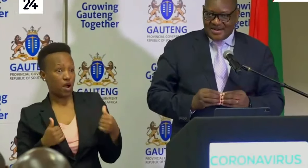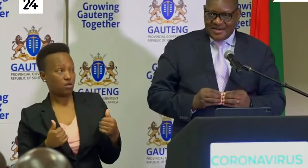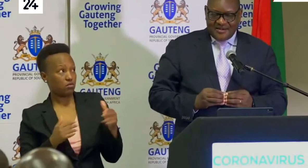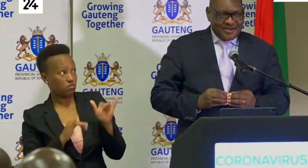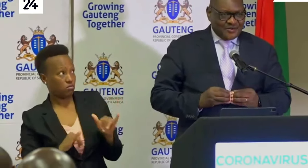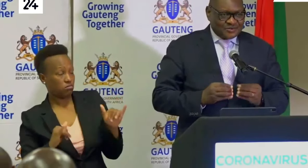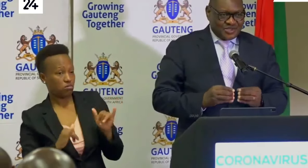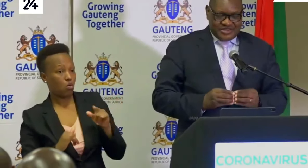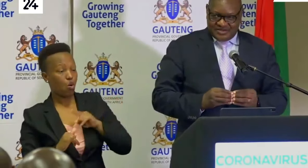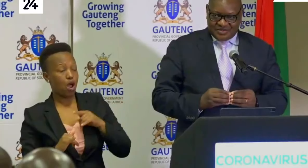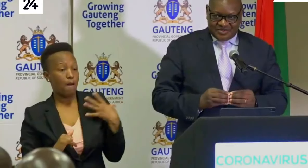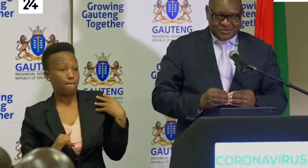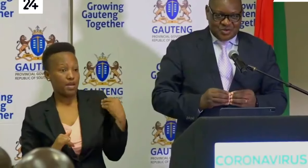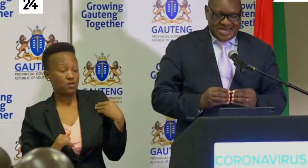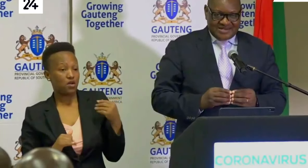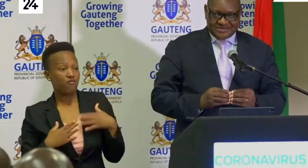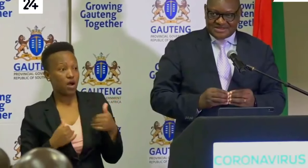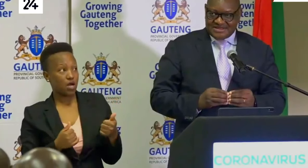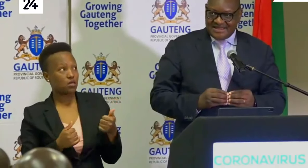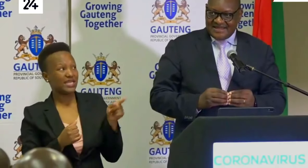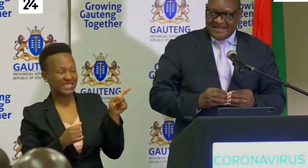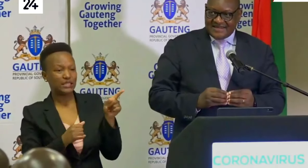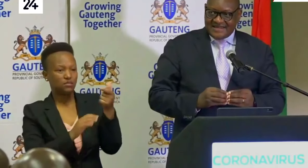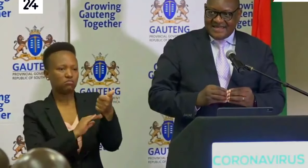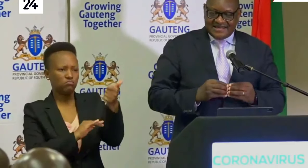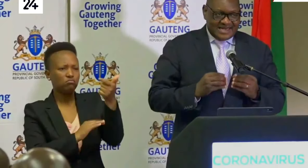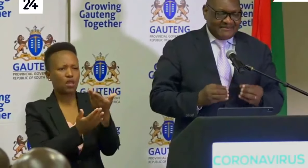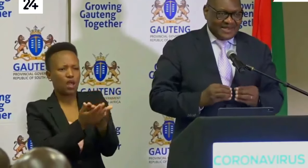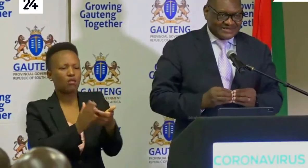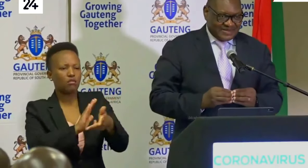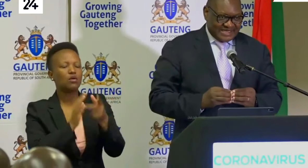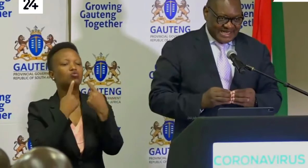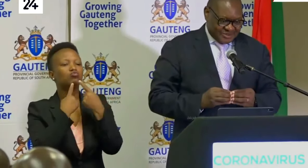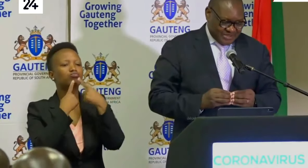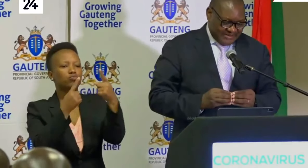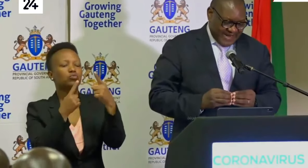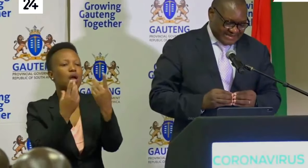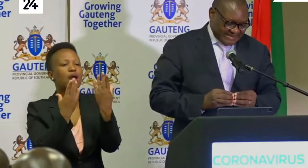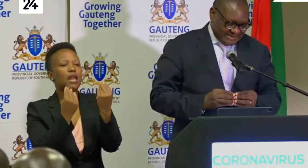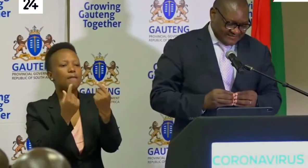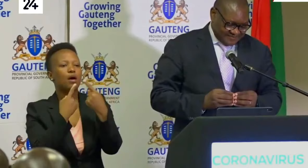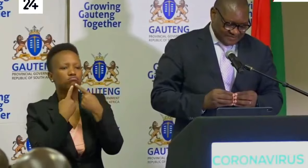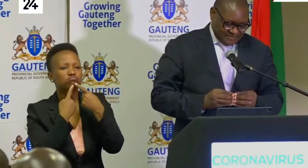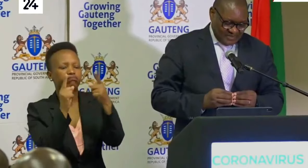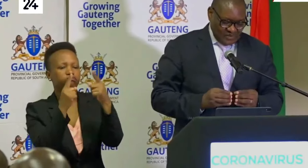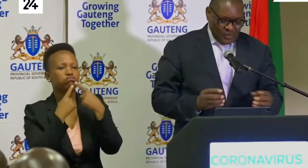who's got the authority to announce the numbers on a day-to-day basis.